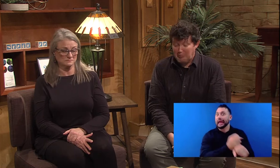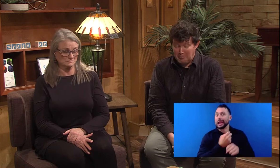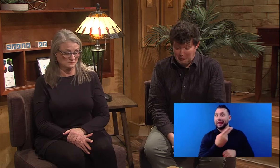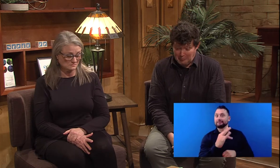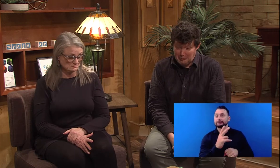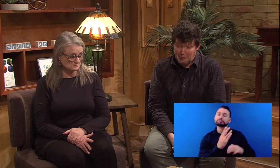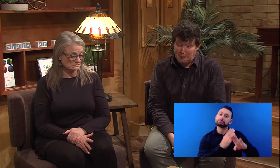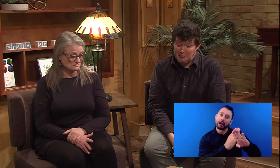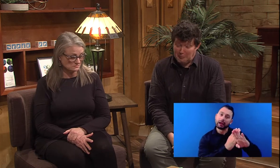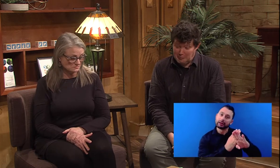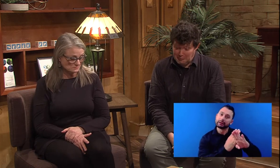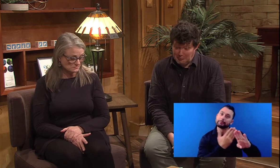Fascinating.